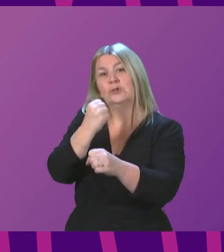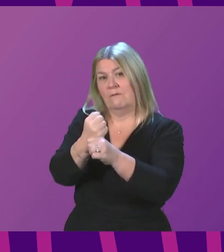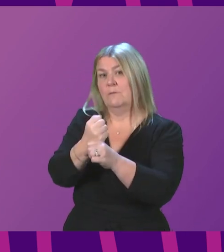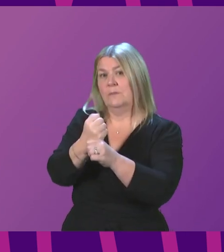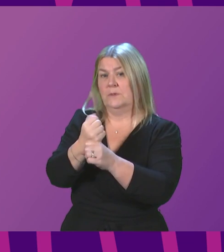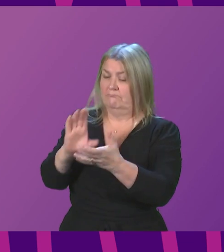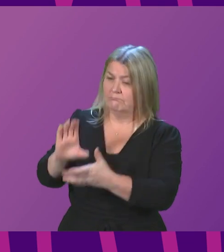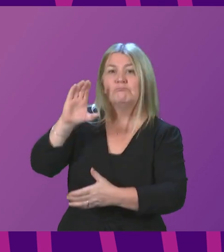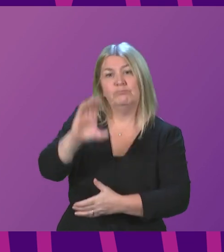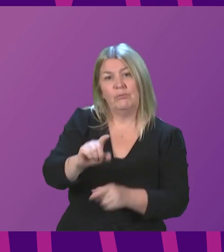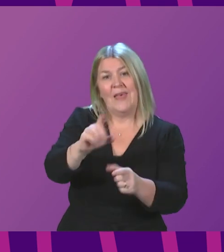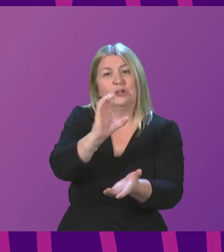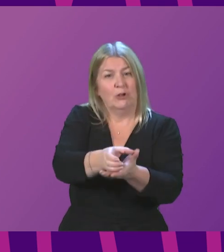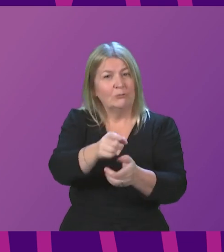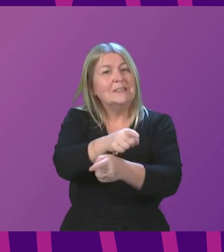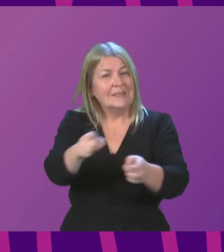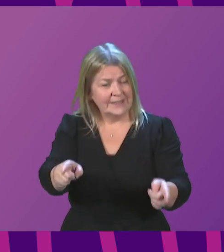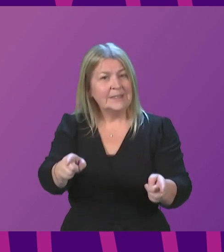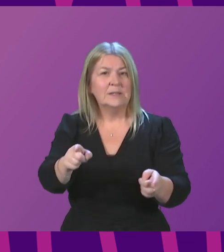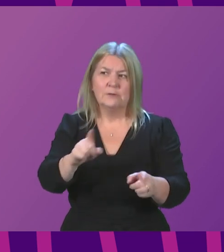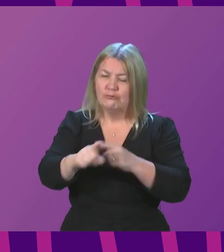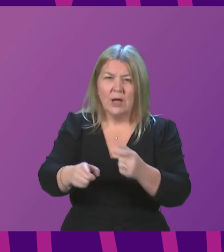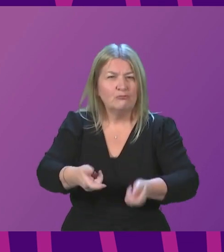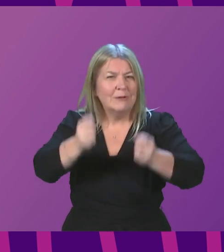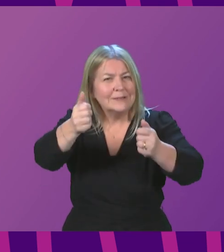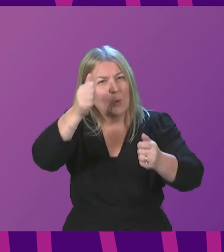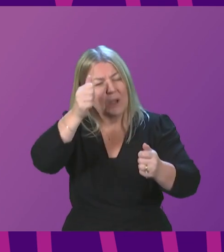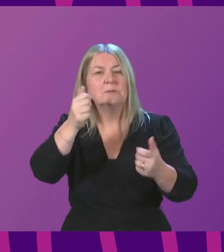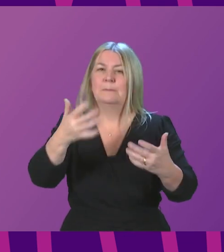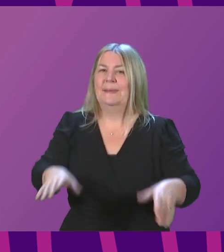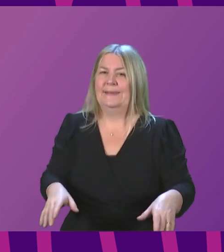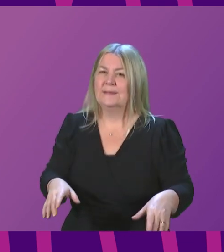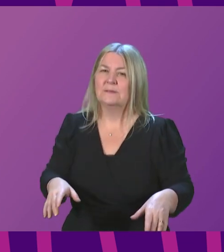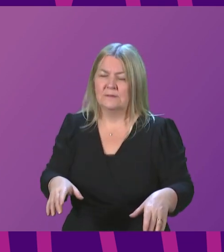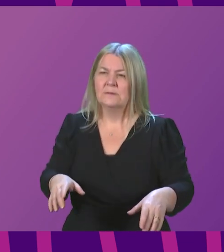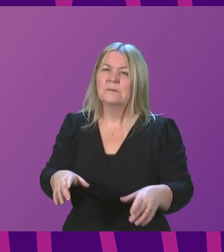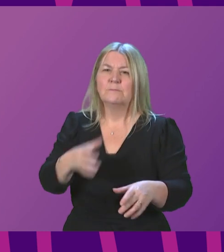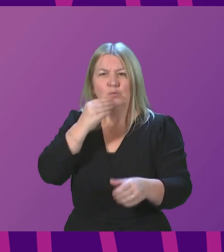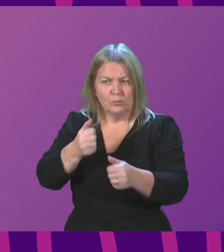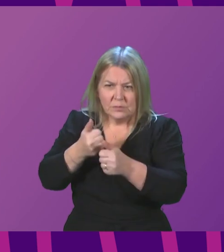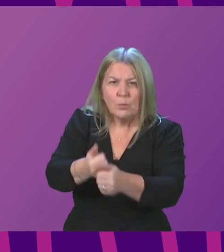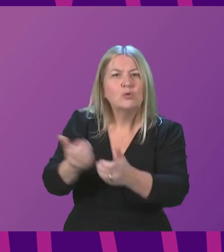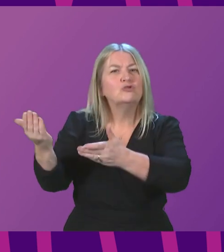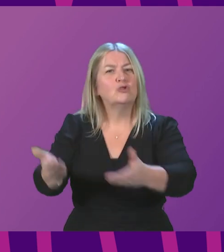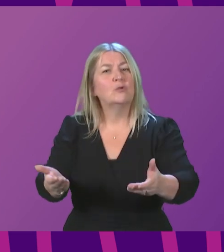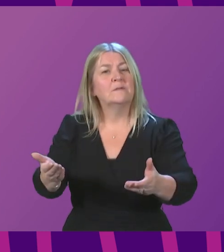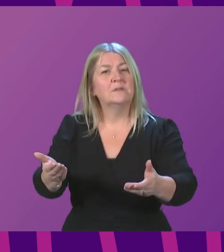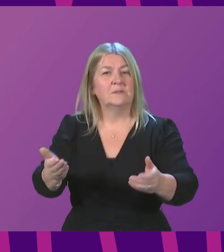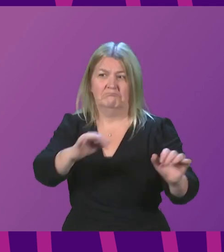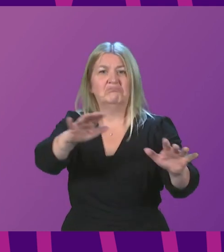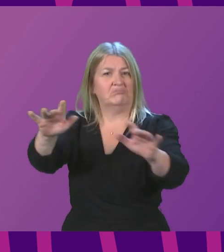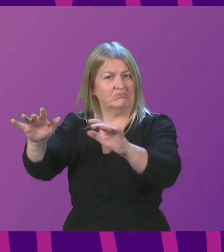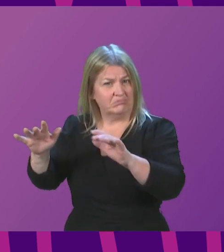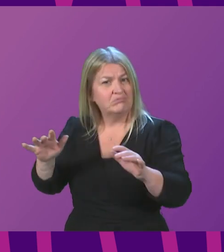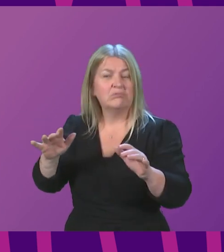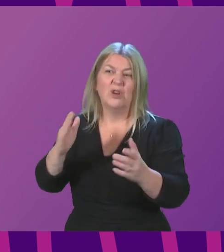People Charity to increase awareness and use of their support services amongst people who are or have been